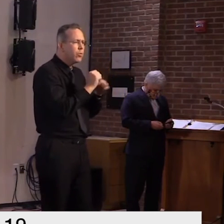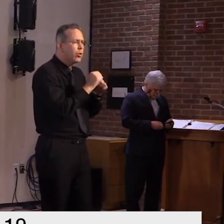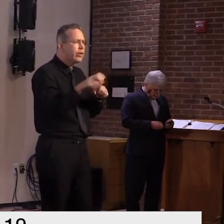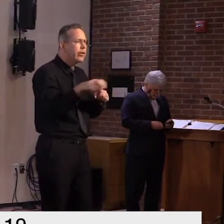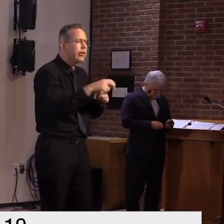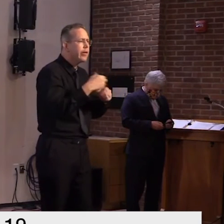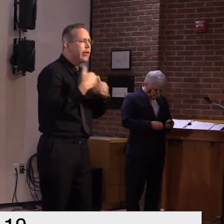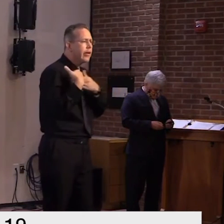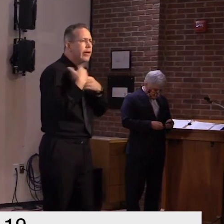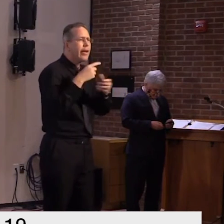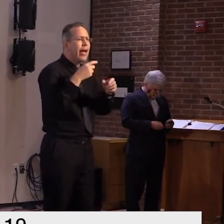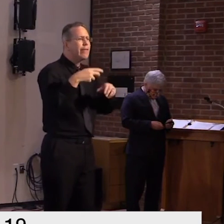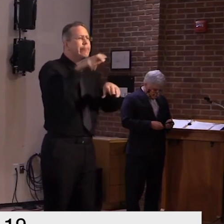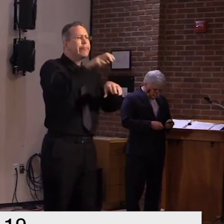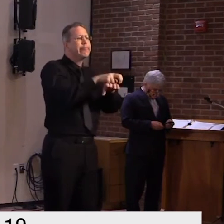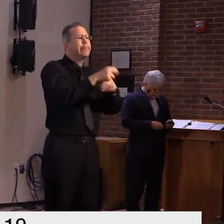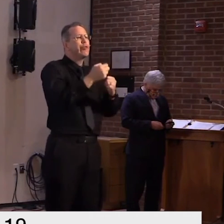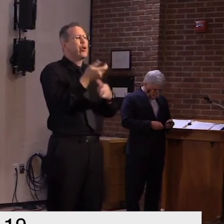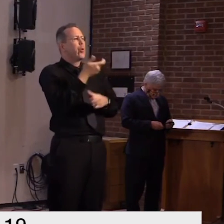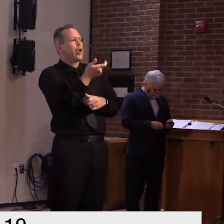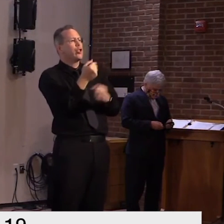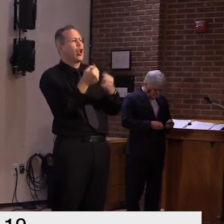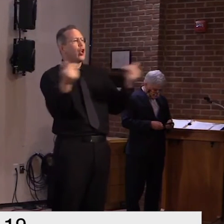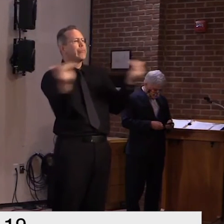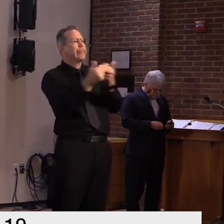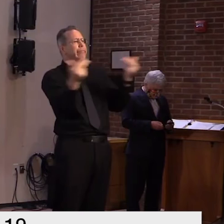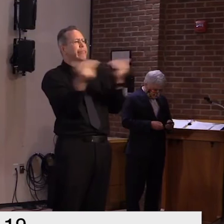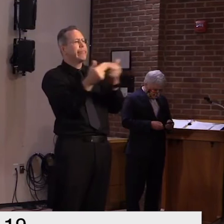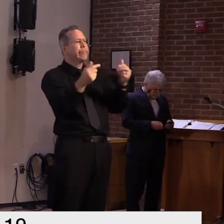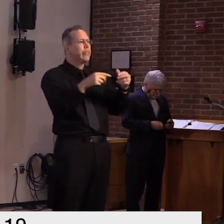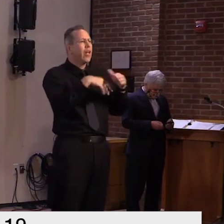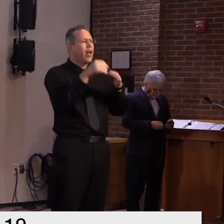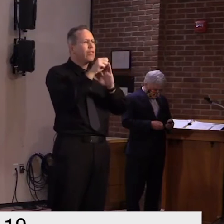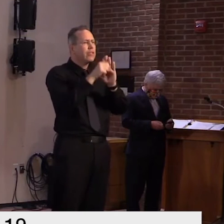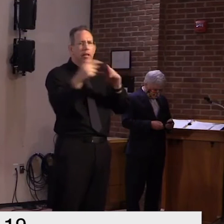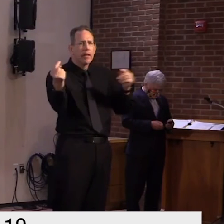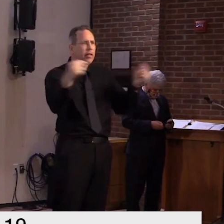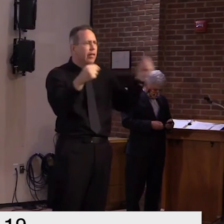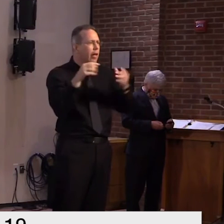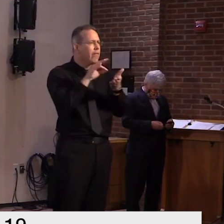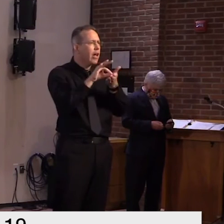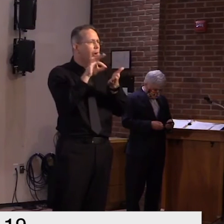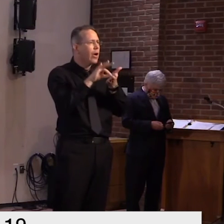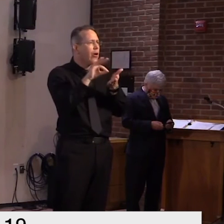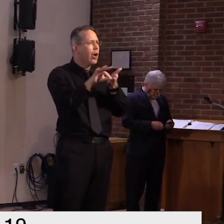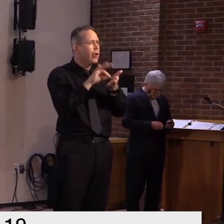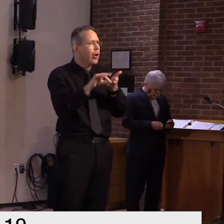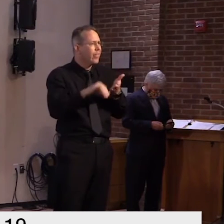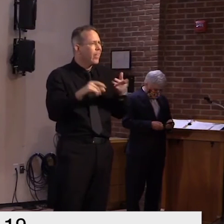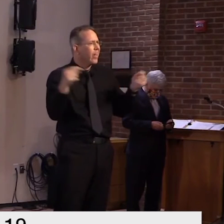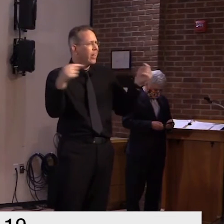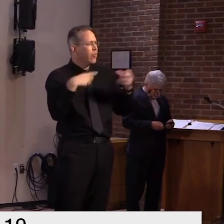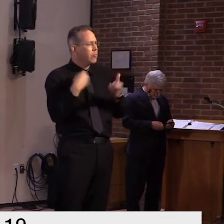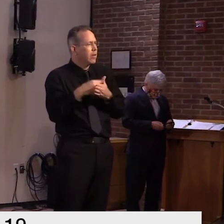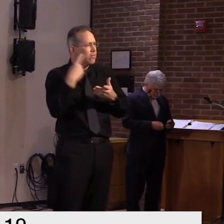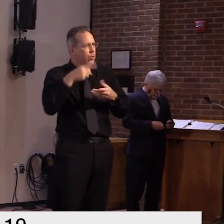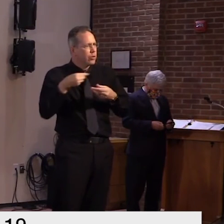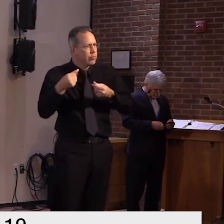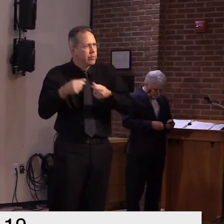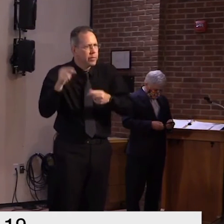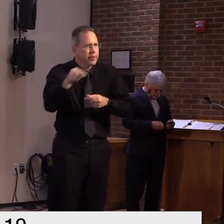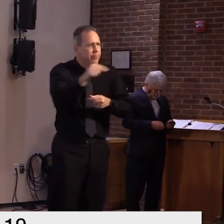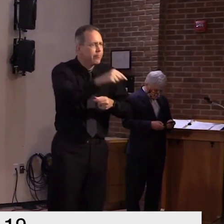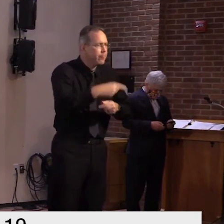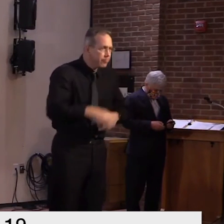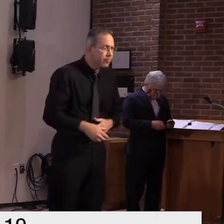i'll get back to you and give you some details i i wonder this is uh secretary young i could just